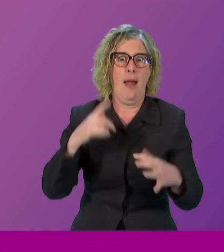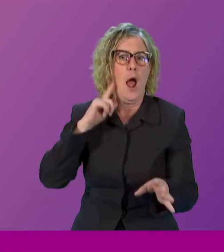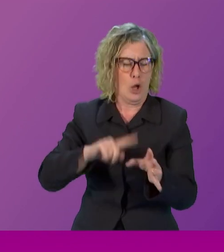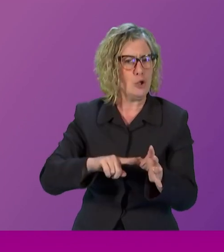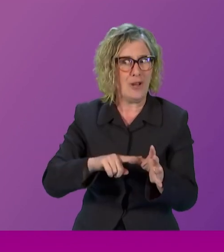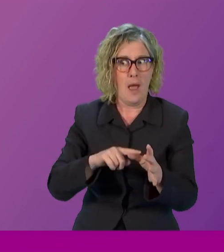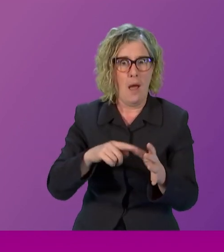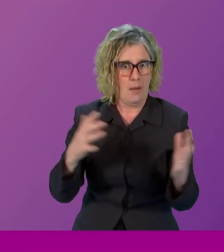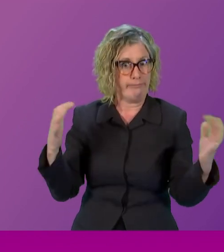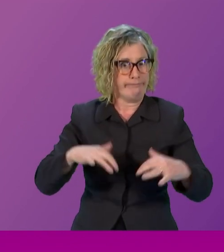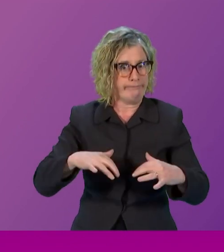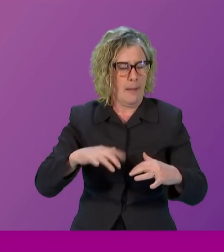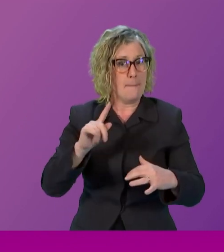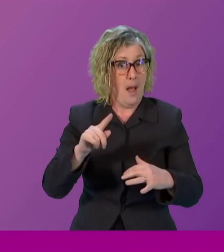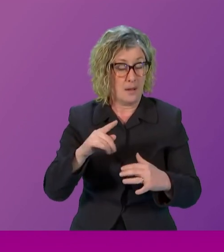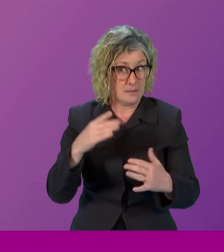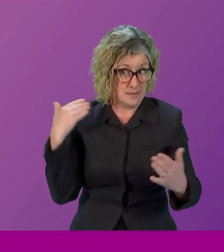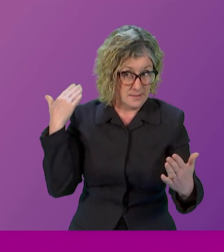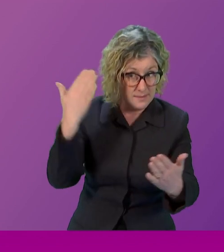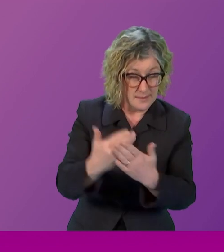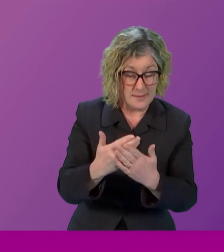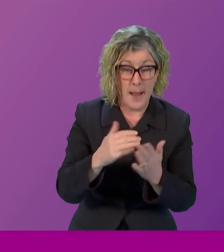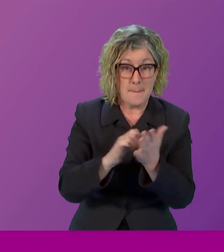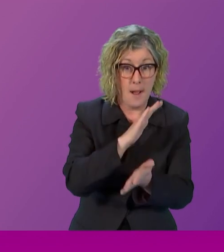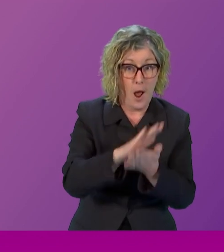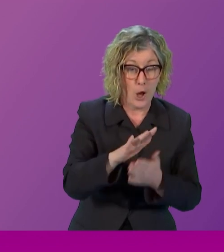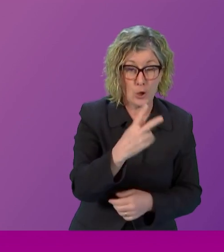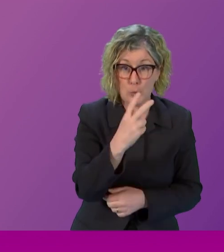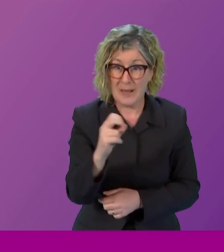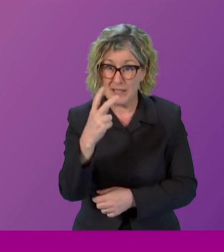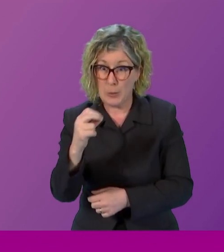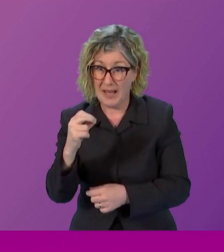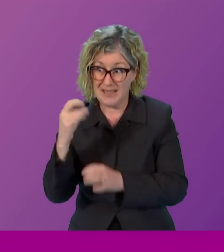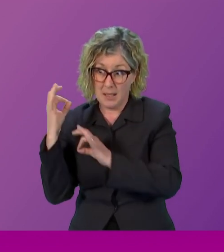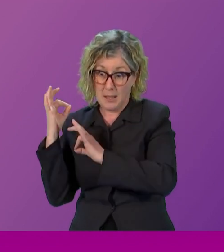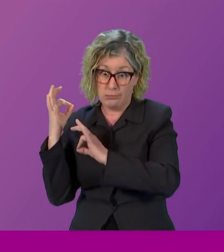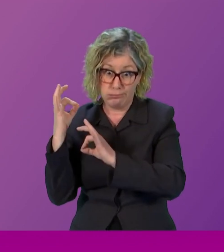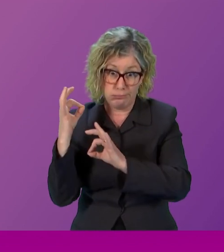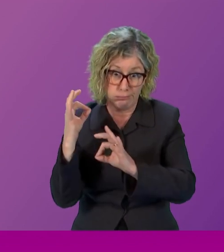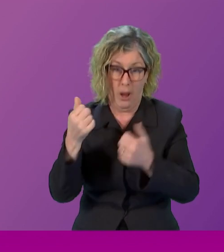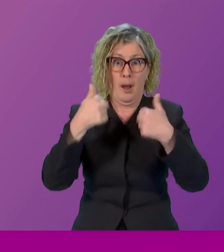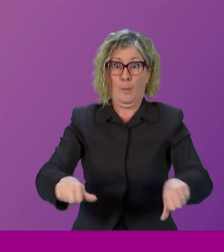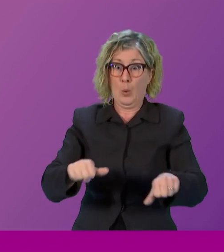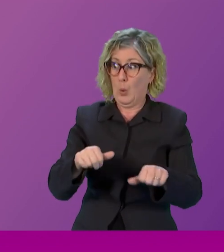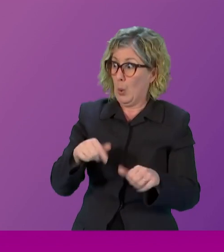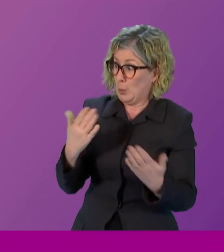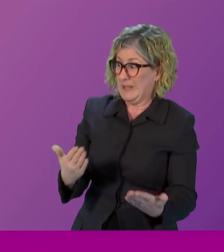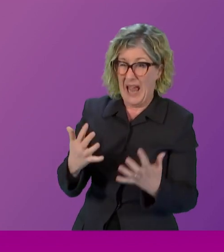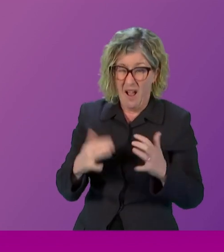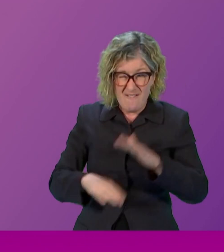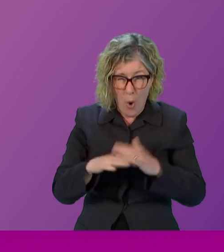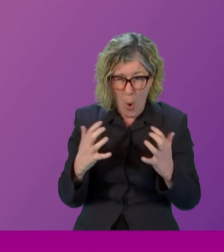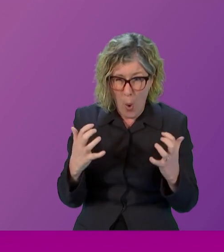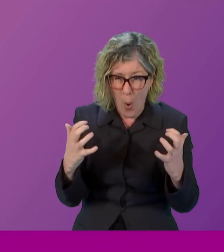is actually the first time since March 2020 that we've had the chamber full in the way that it is today.